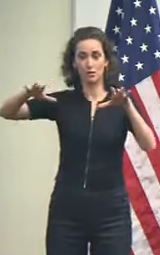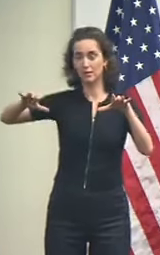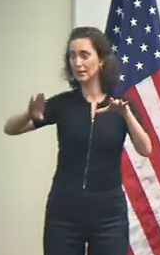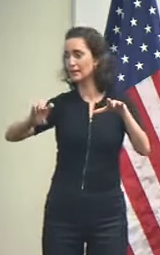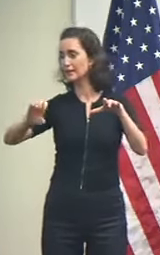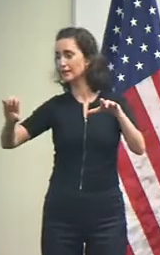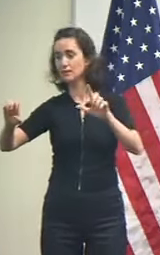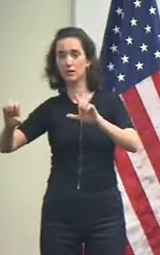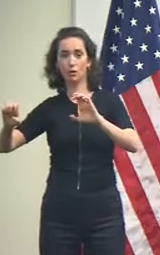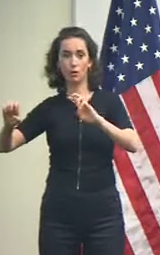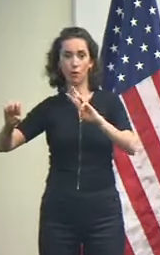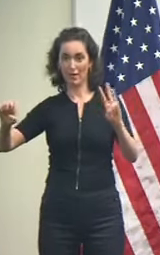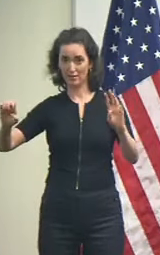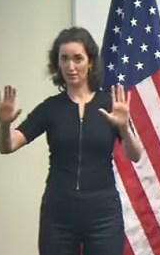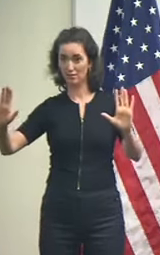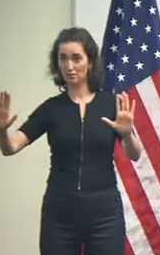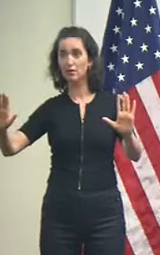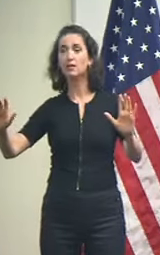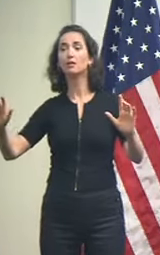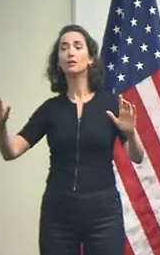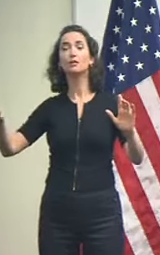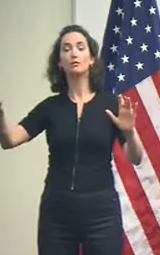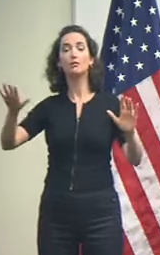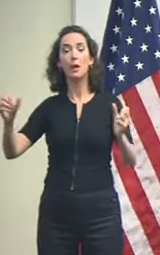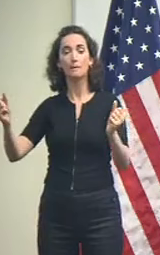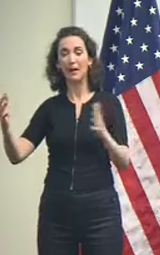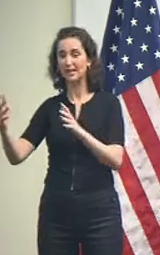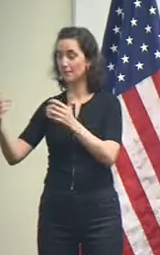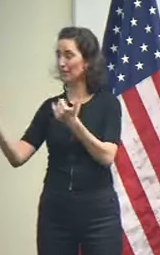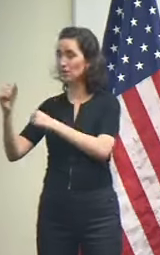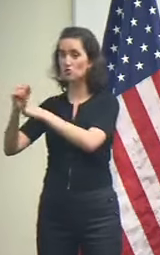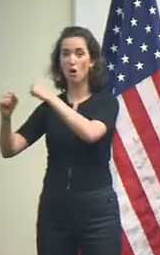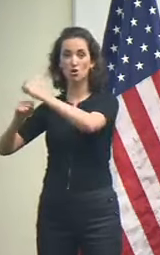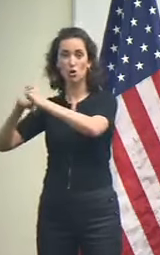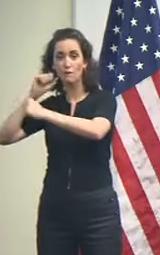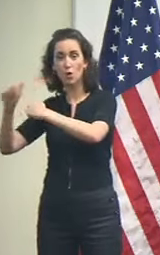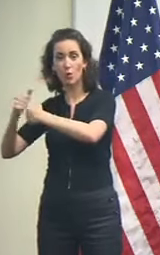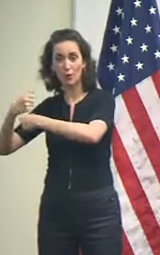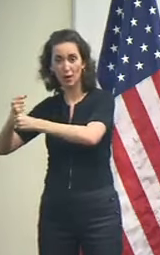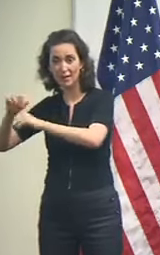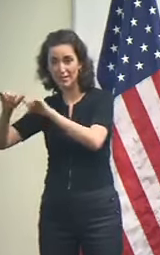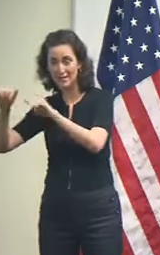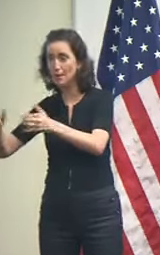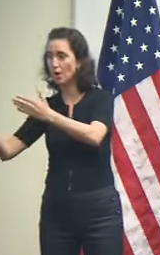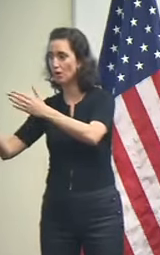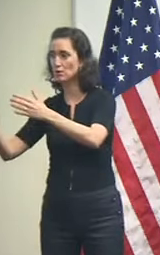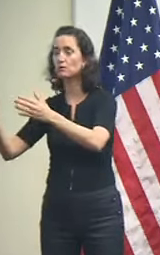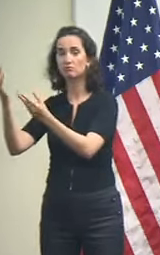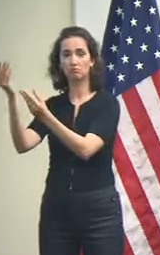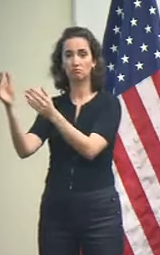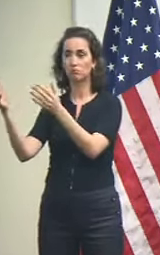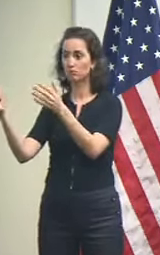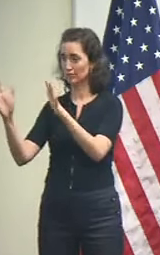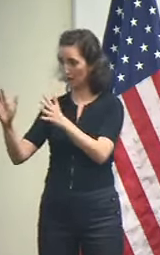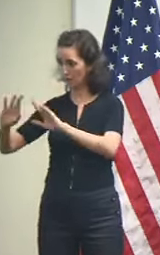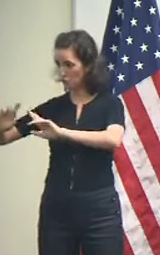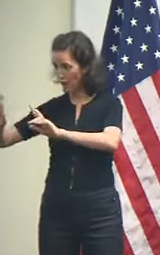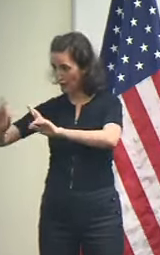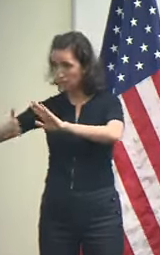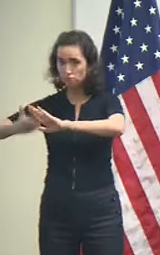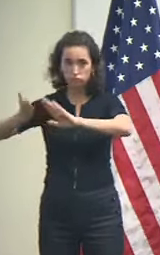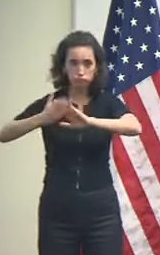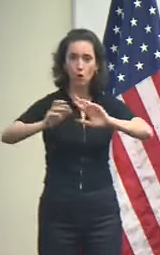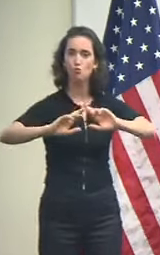Slip for West are closing major structures in the hurricane risk reduction system, and they report that that system is fully operational.